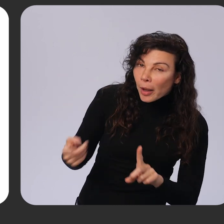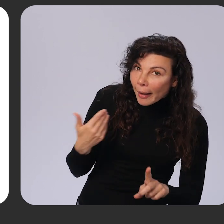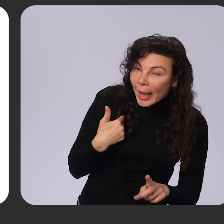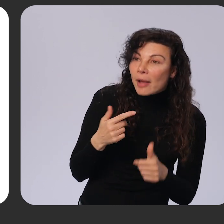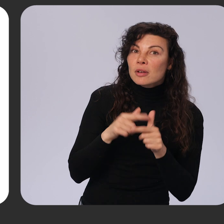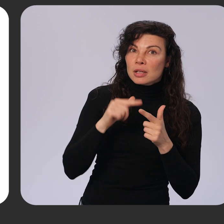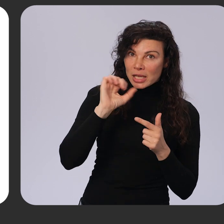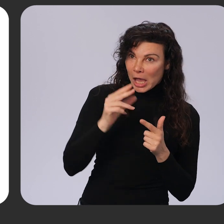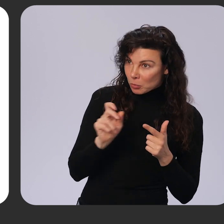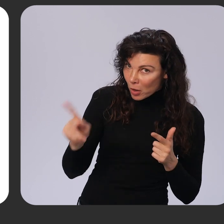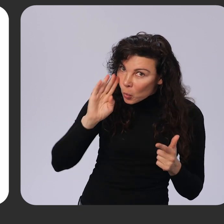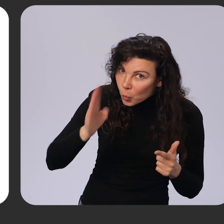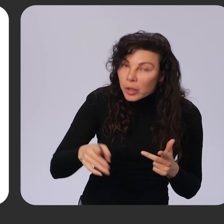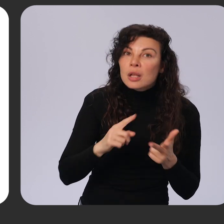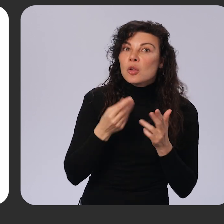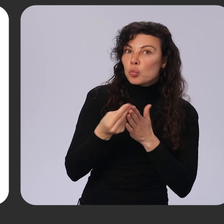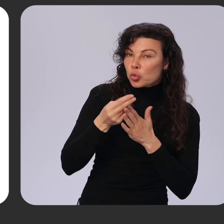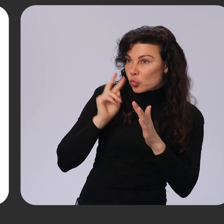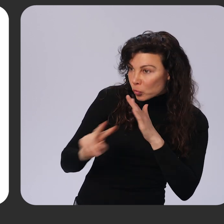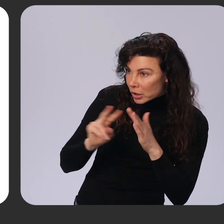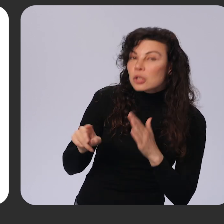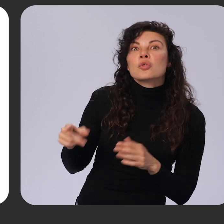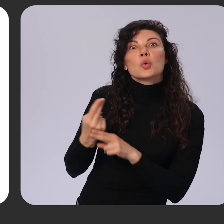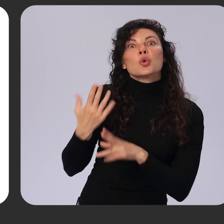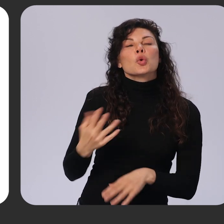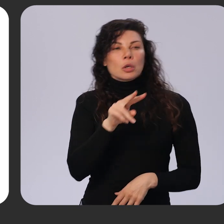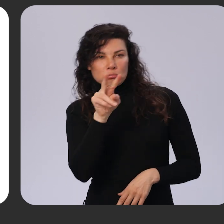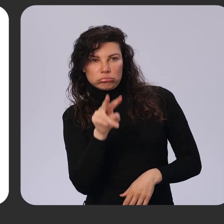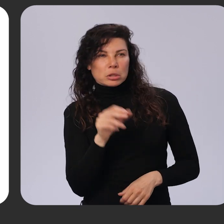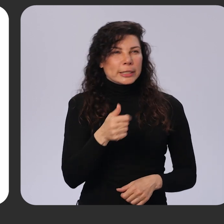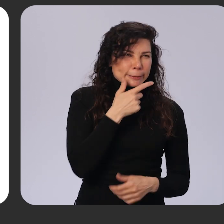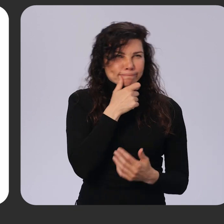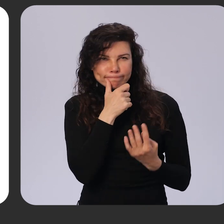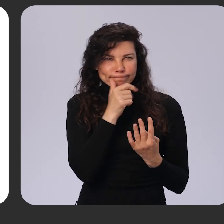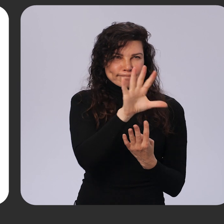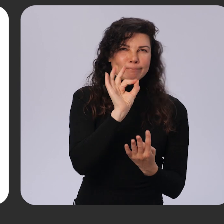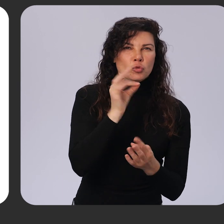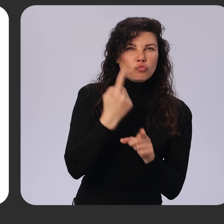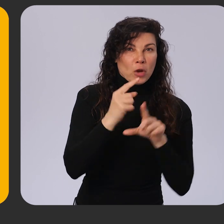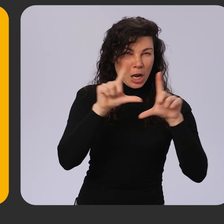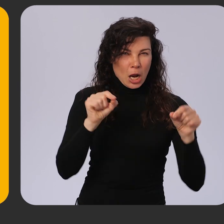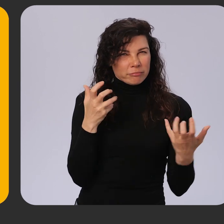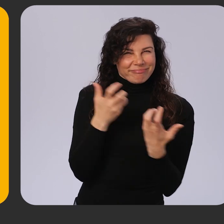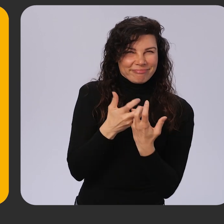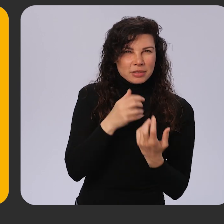and purchase predictions, so our users can make the best choice when they are checking out. Moving on,